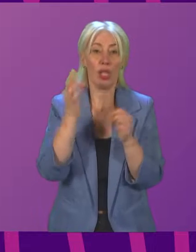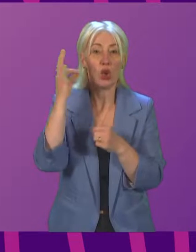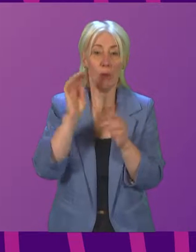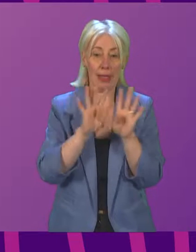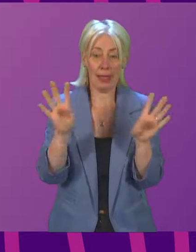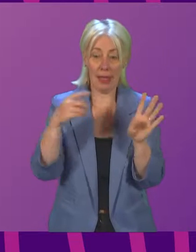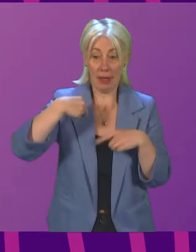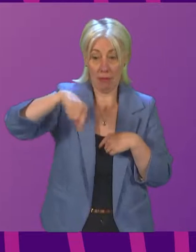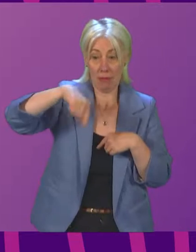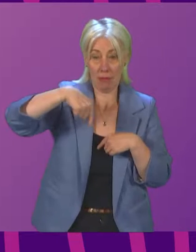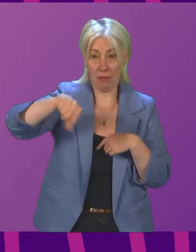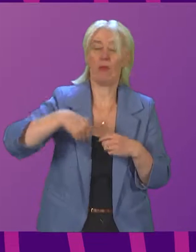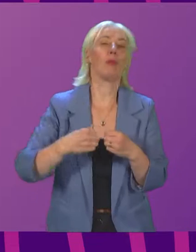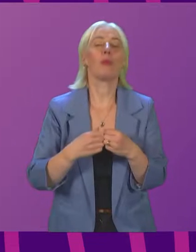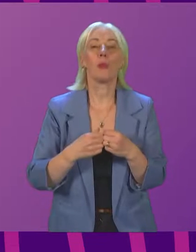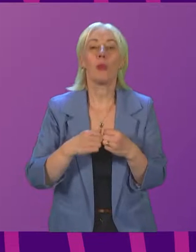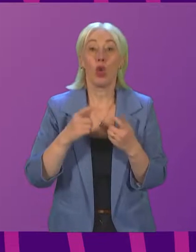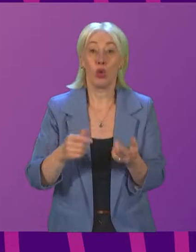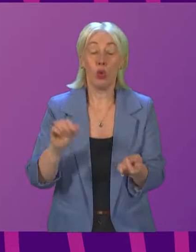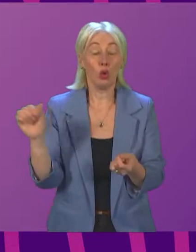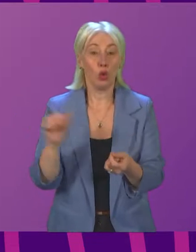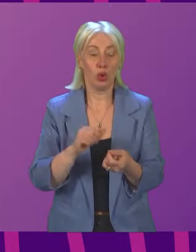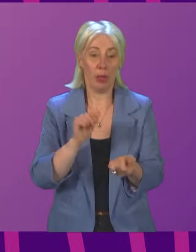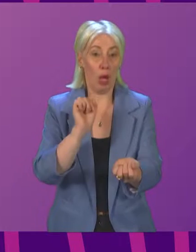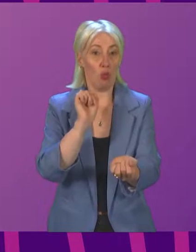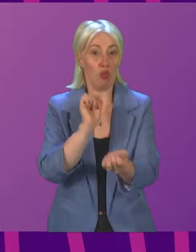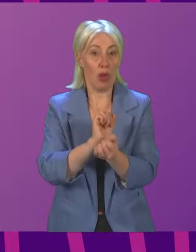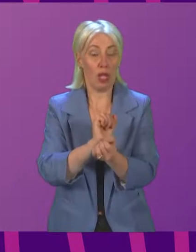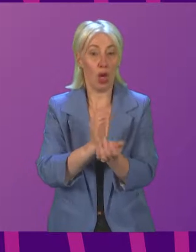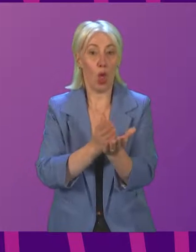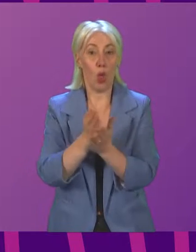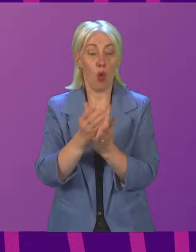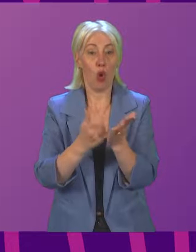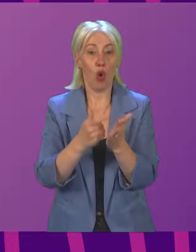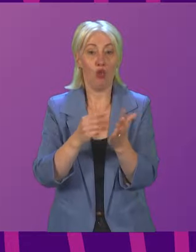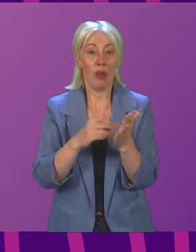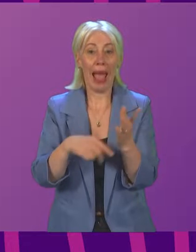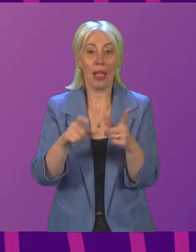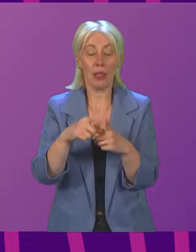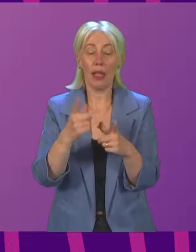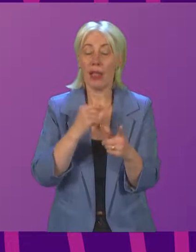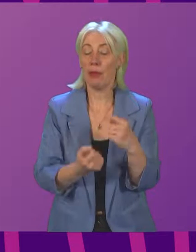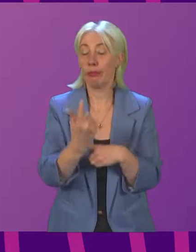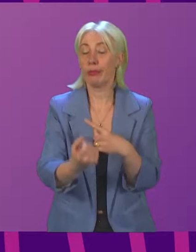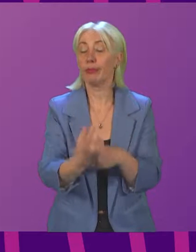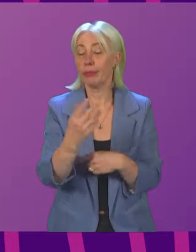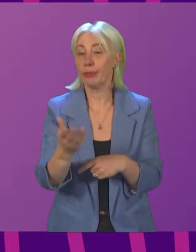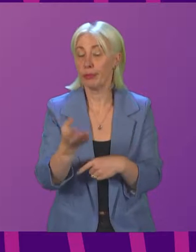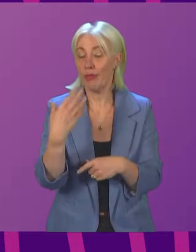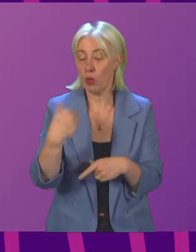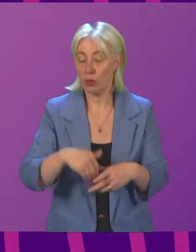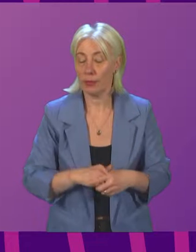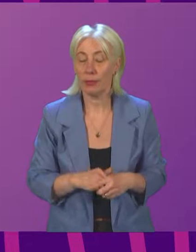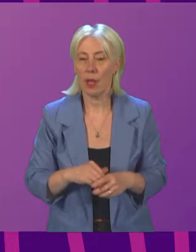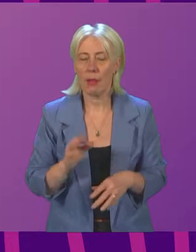prevent indefinite imprisonment via remand is something that has been mentioned on several occasions. Can I ask the Cabinet